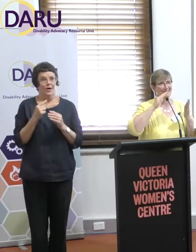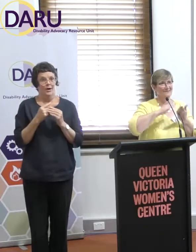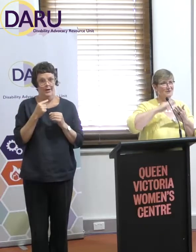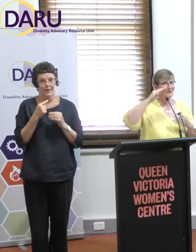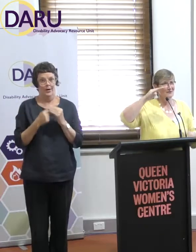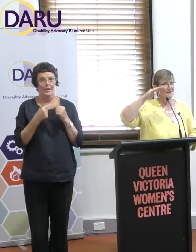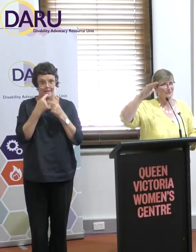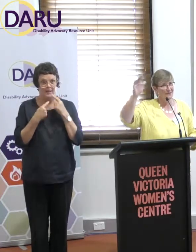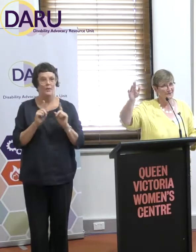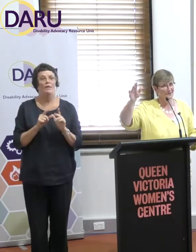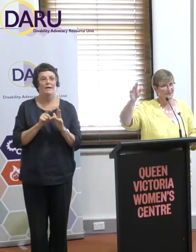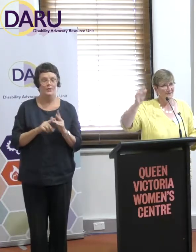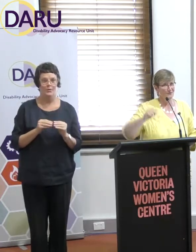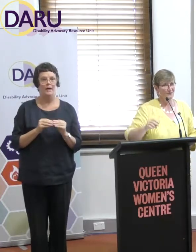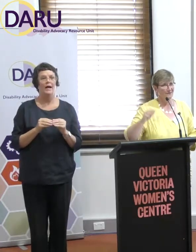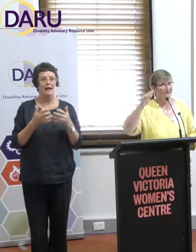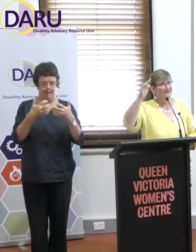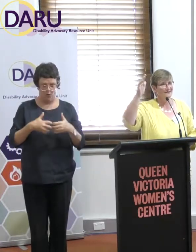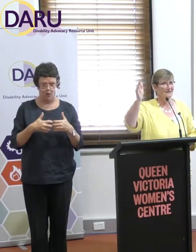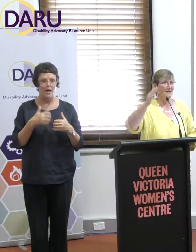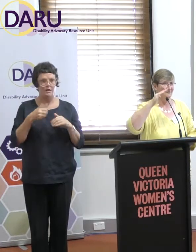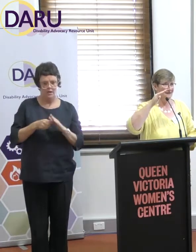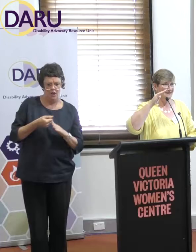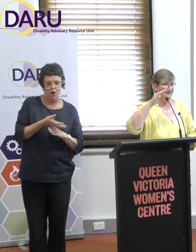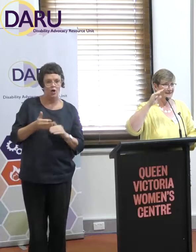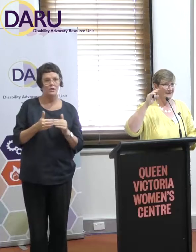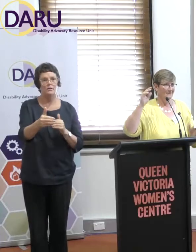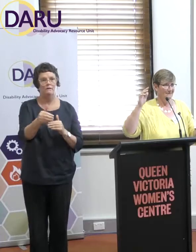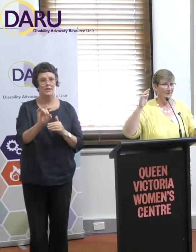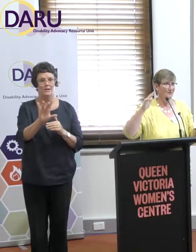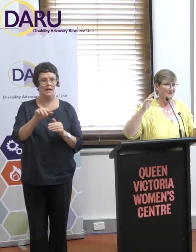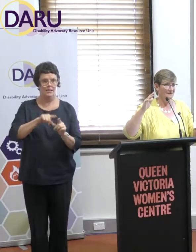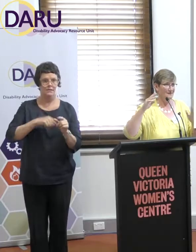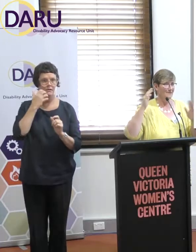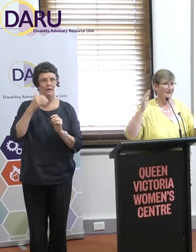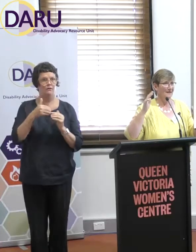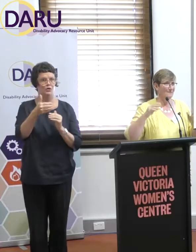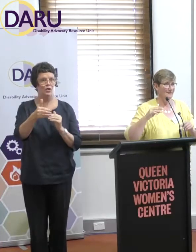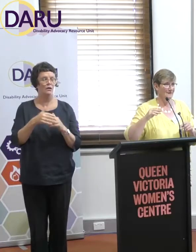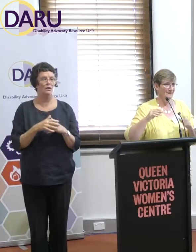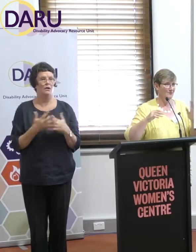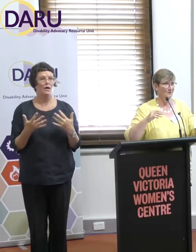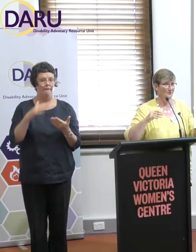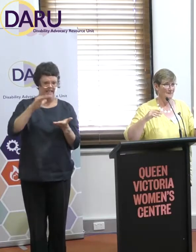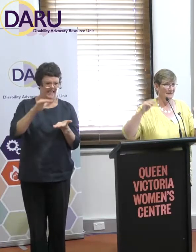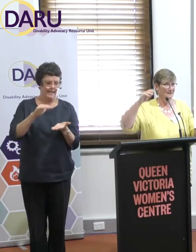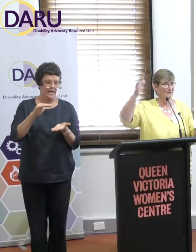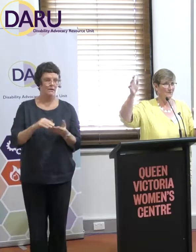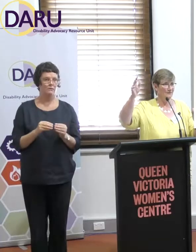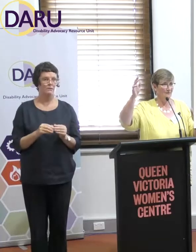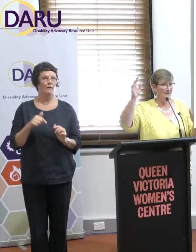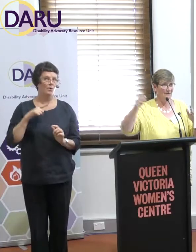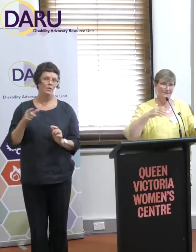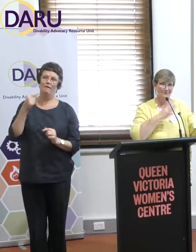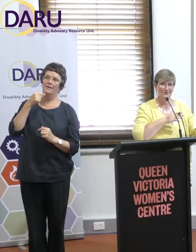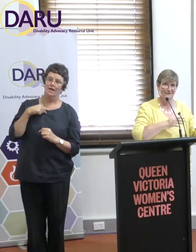work out how much it costs for 10 years into the future, they then discount that, because it's something they keep telling me that a dollar you spend in the